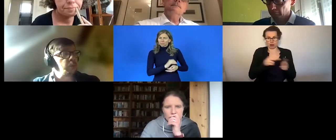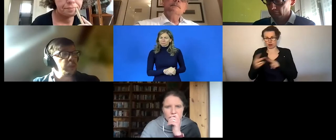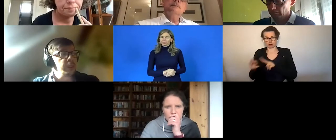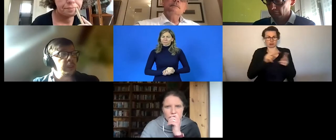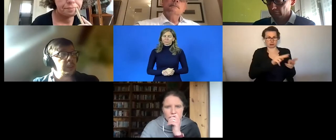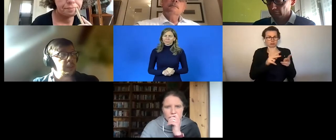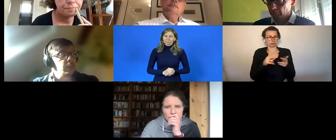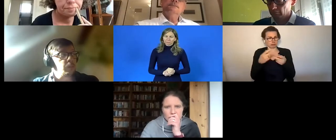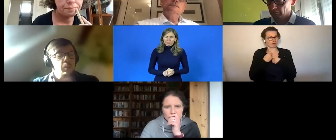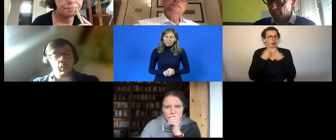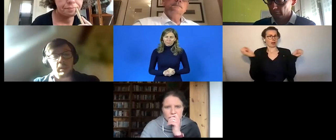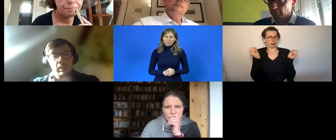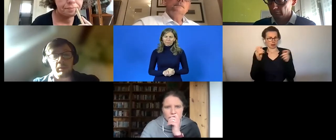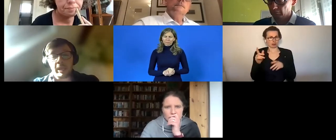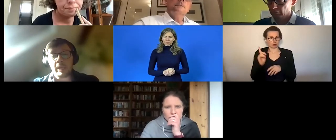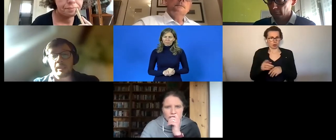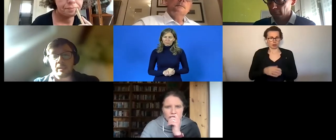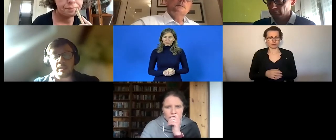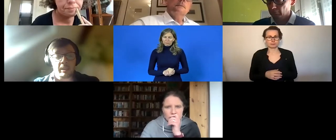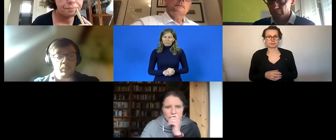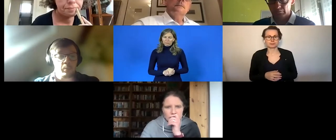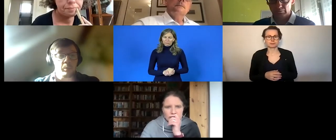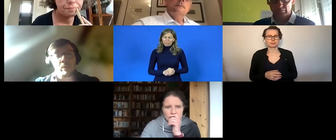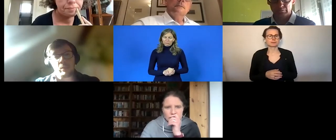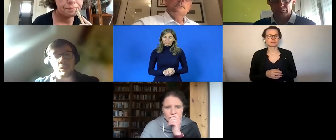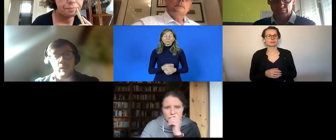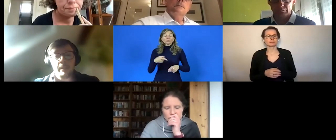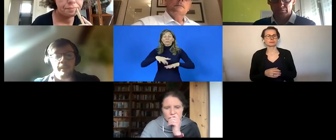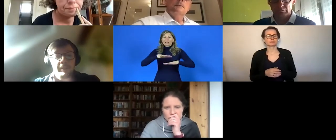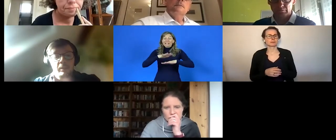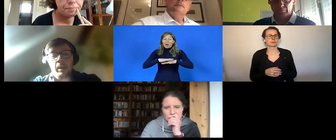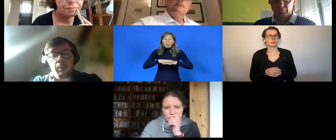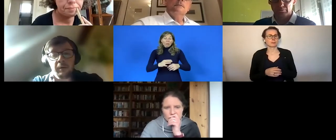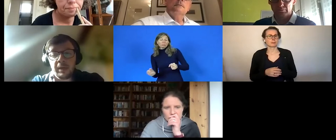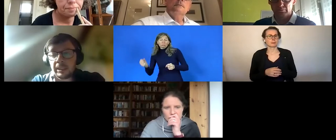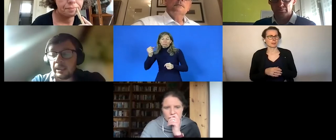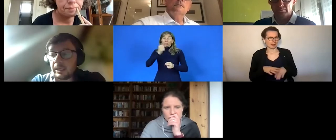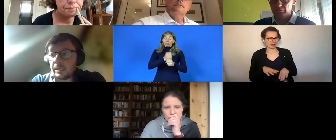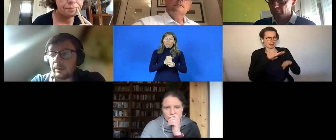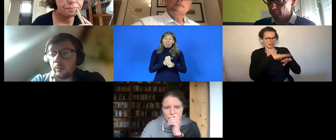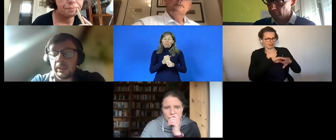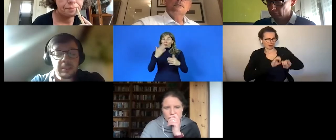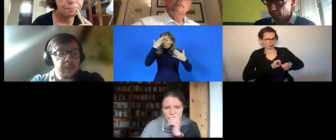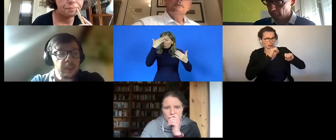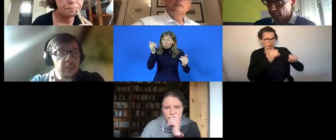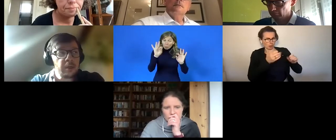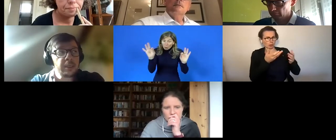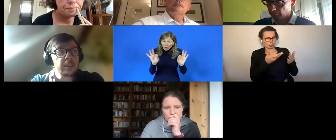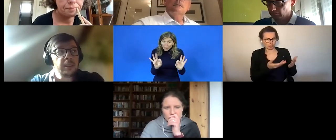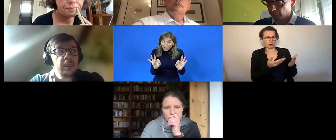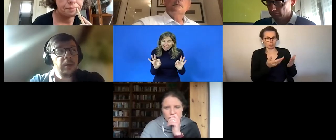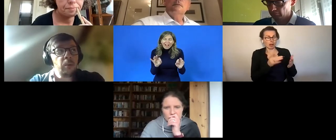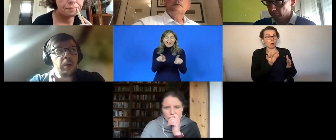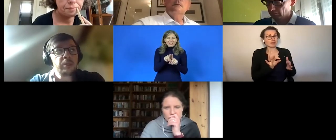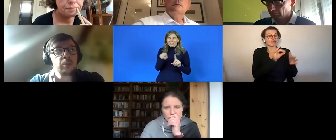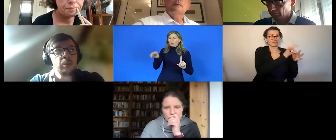that that we we we created this this network which was also somehow reflected in the in the european disability strategy